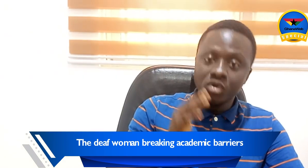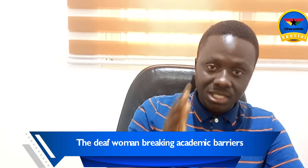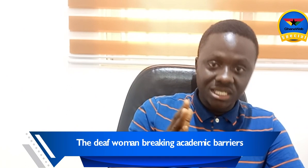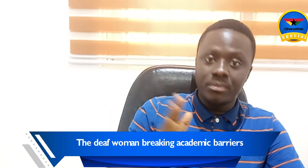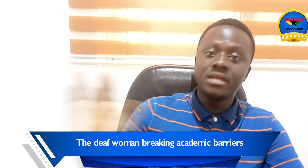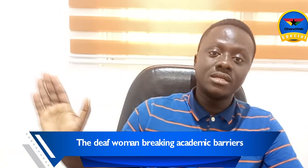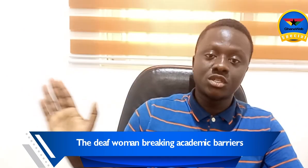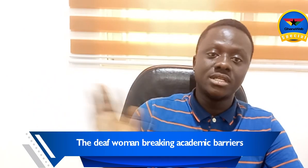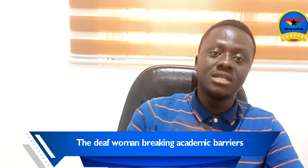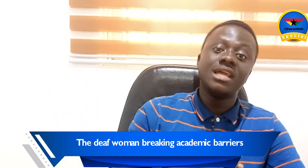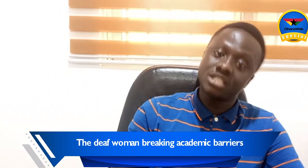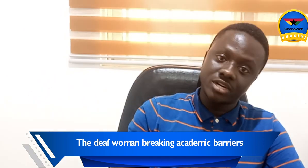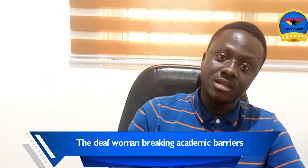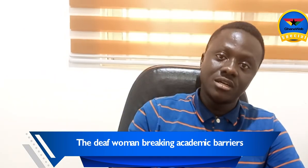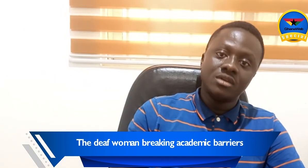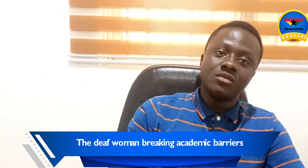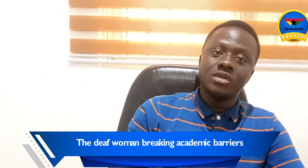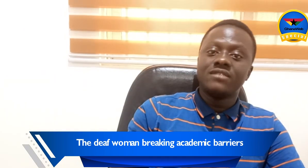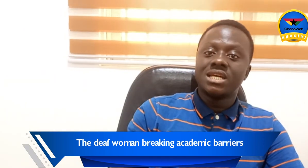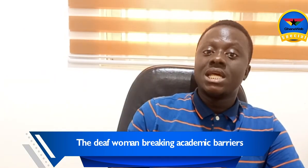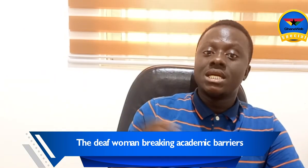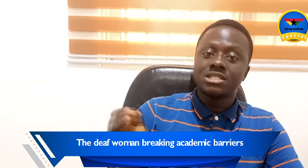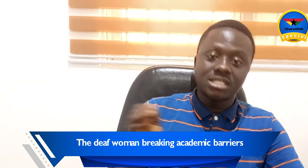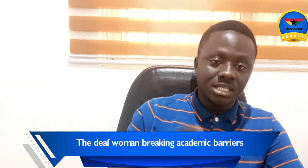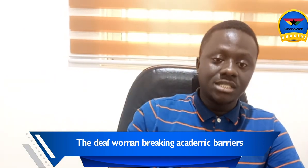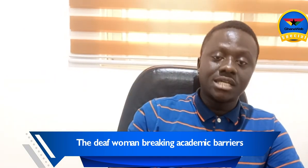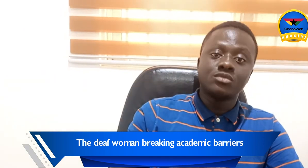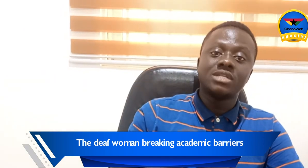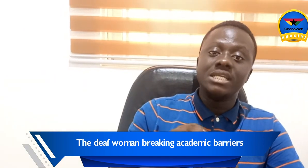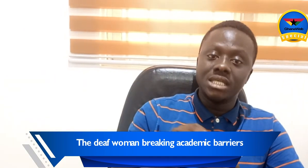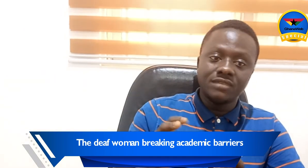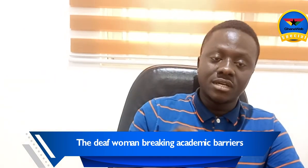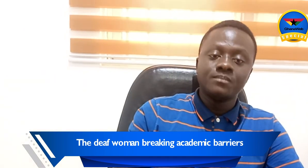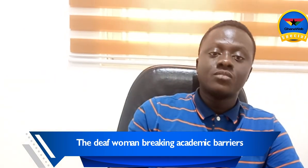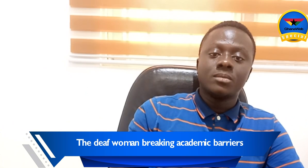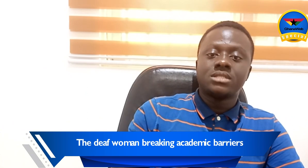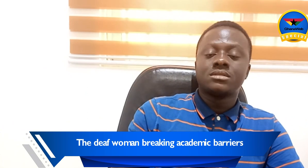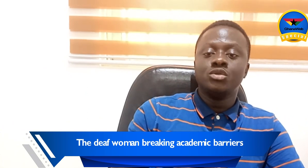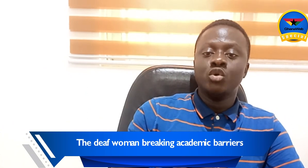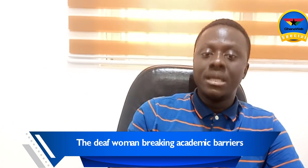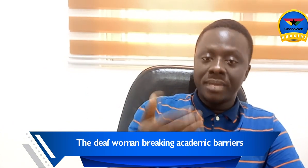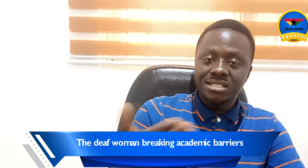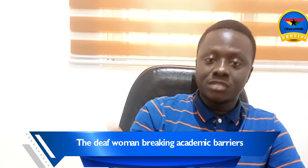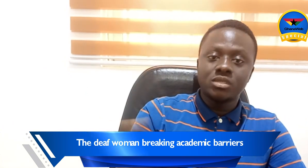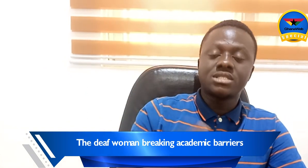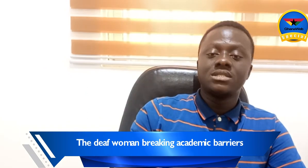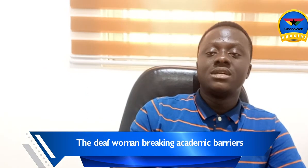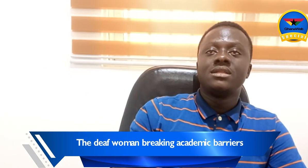dependent on the lecturer. Whatever the lecturer says, that is what I deliver. But, you know, the pace at which the